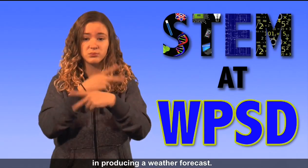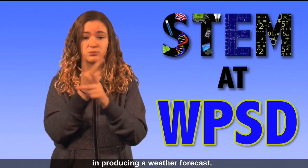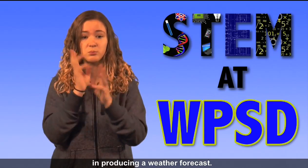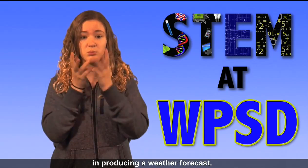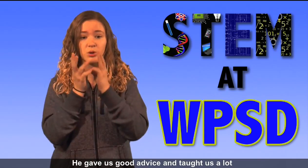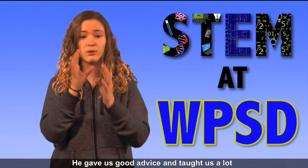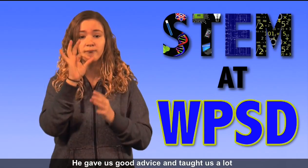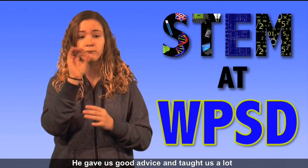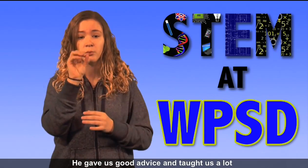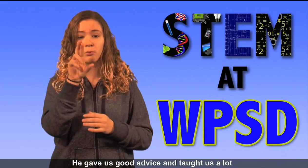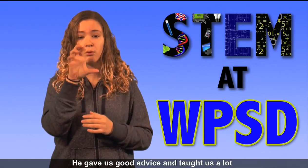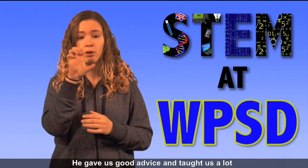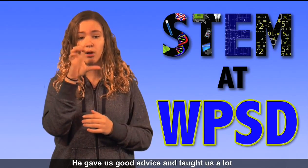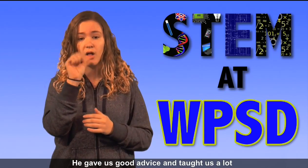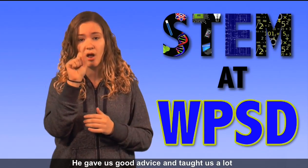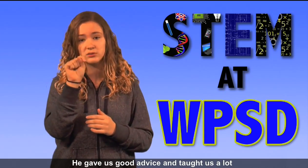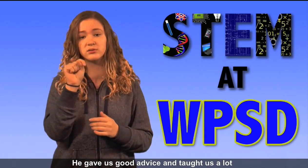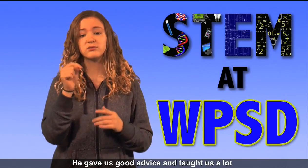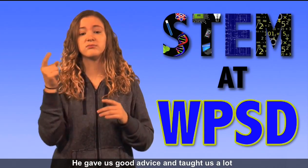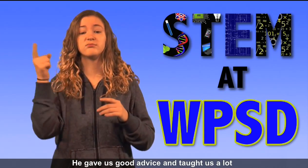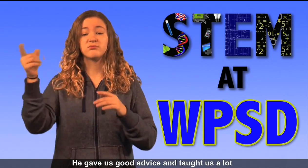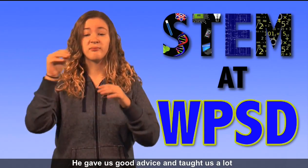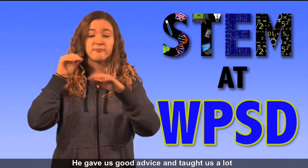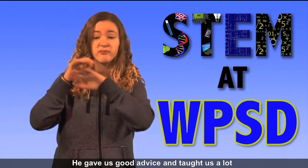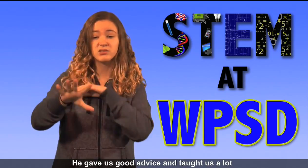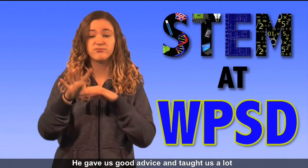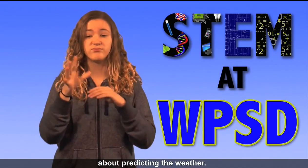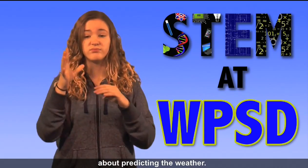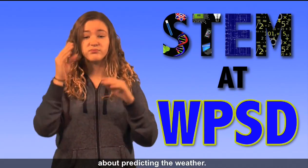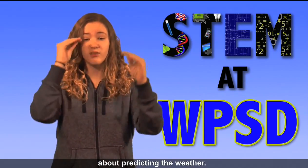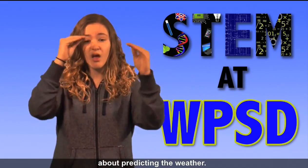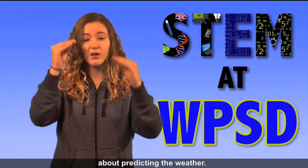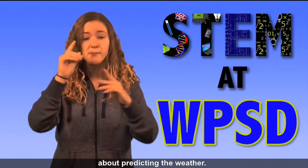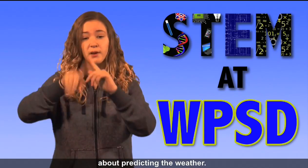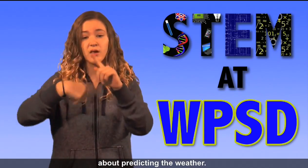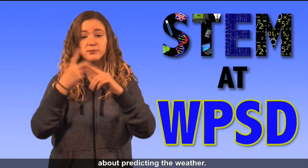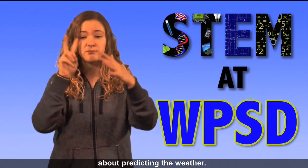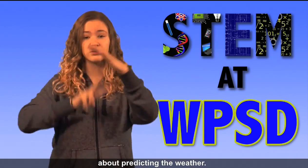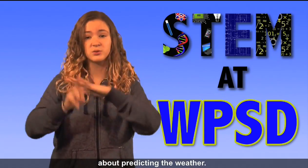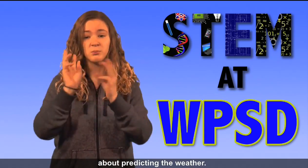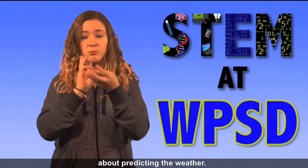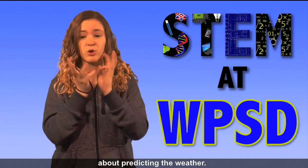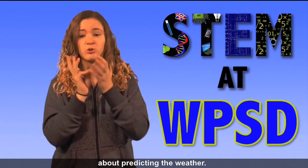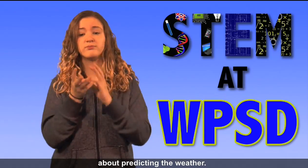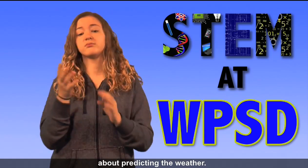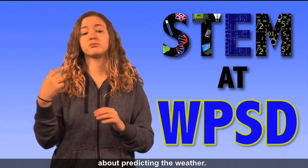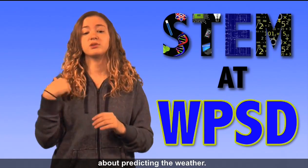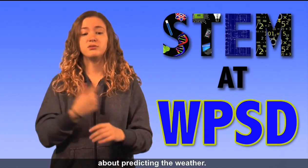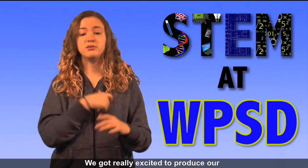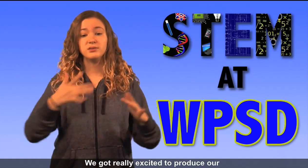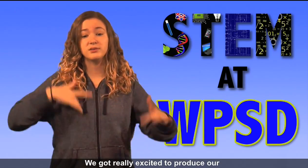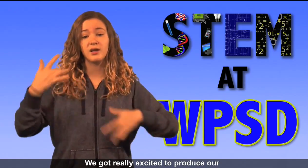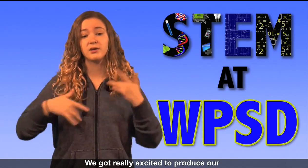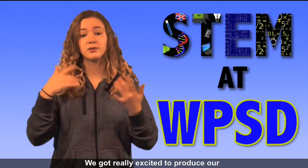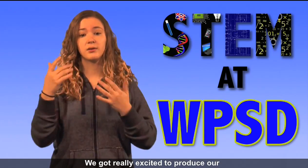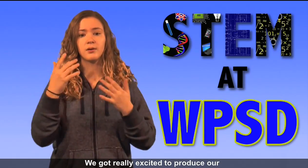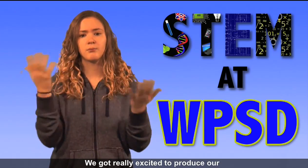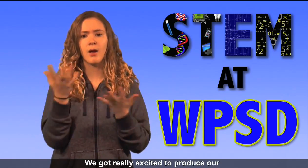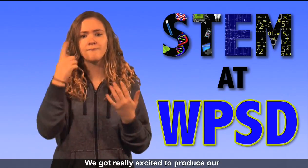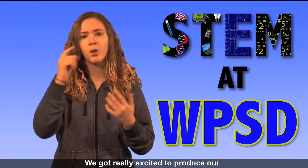He gave us good advice and taught us a lot about predicting the weather. We got really excited to